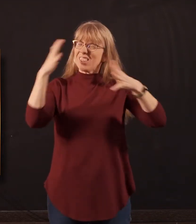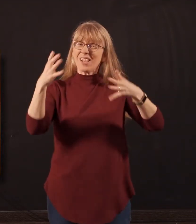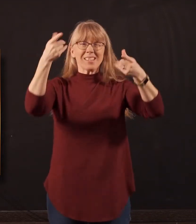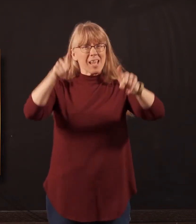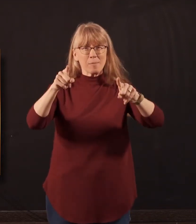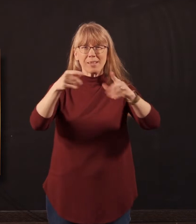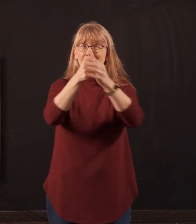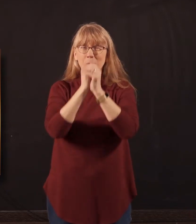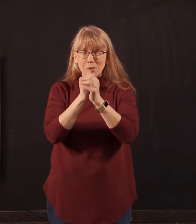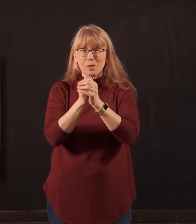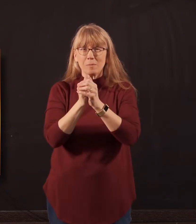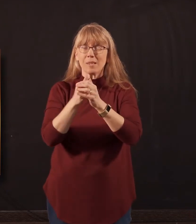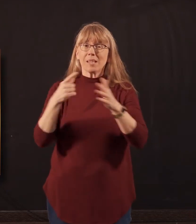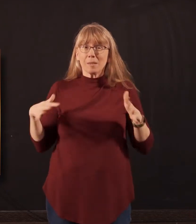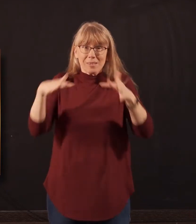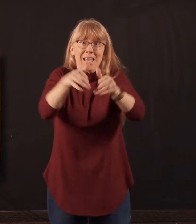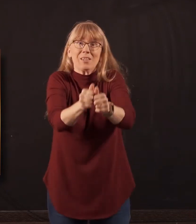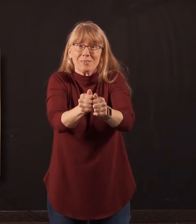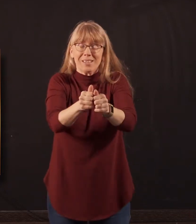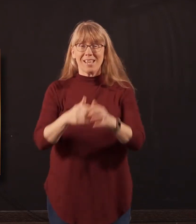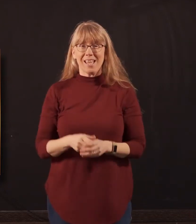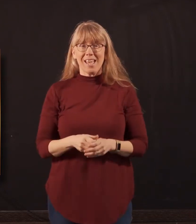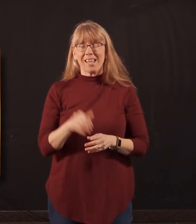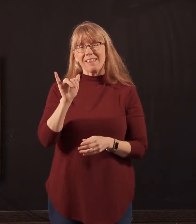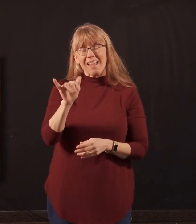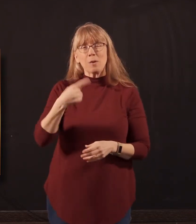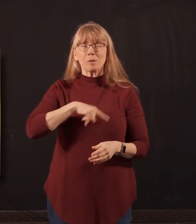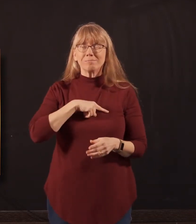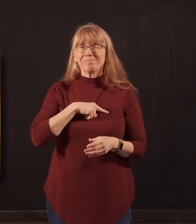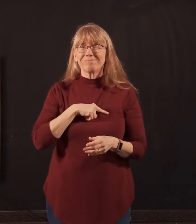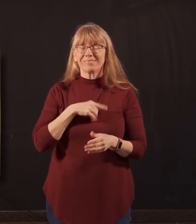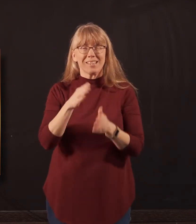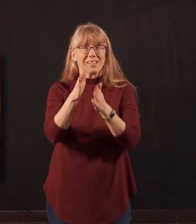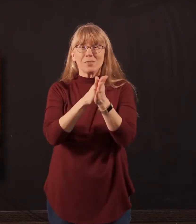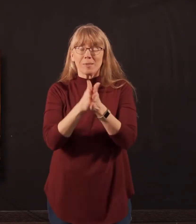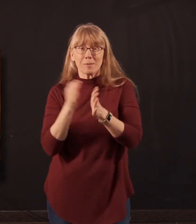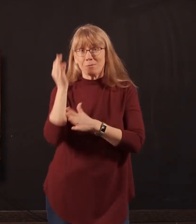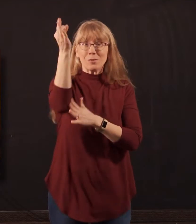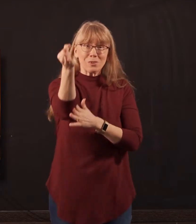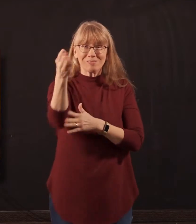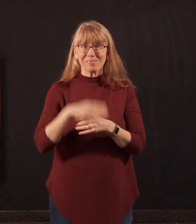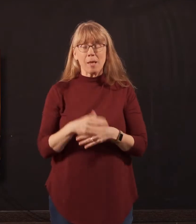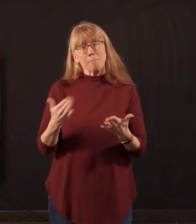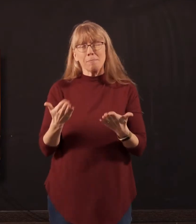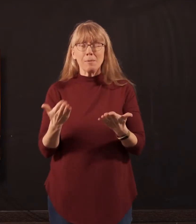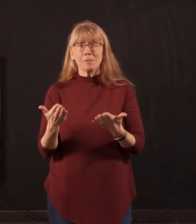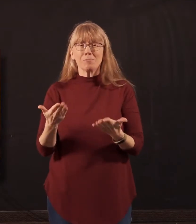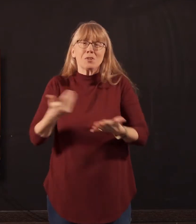worship, be able to come together. And in that, we also are looking forward to the days to come. Now, maybe you're new with us today. Maybe you're our guest